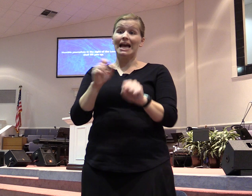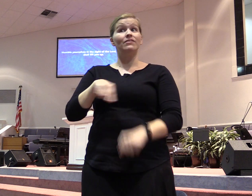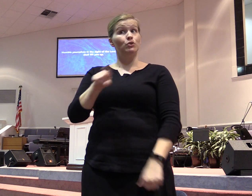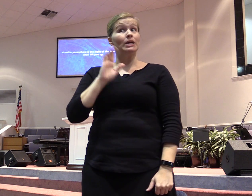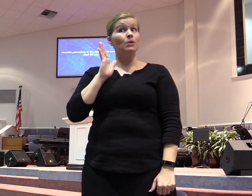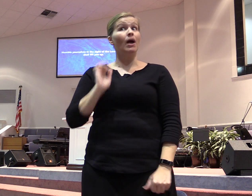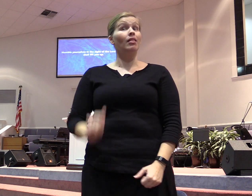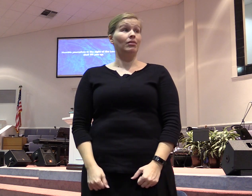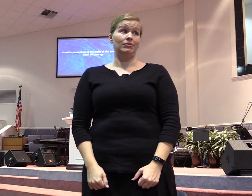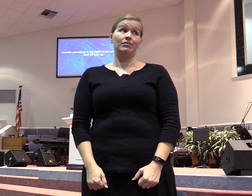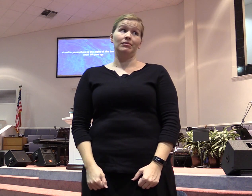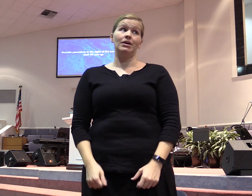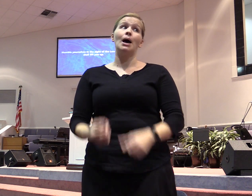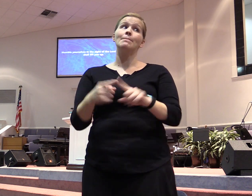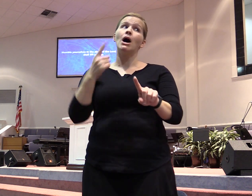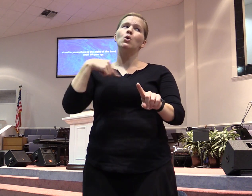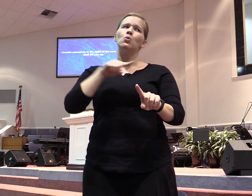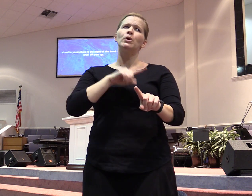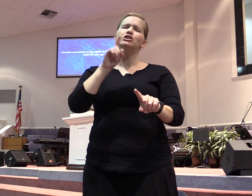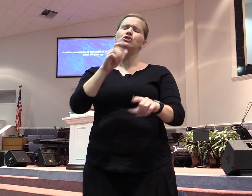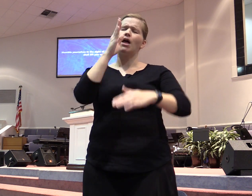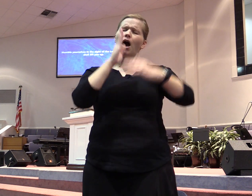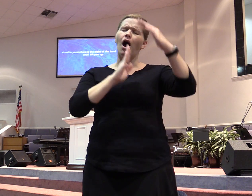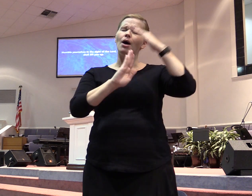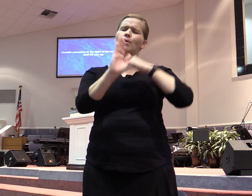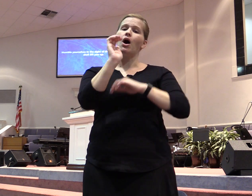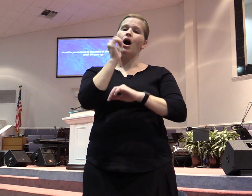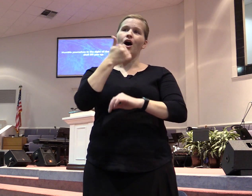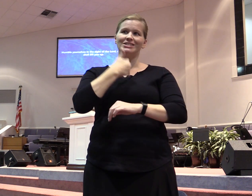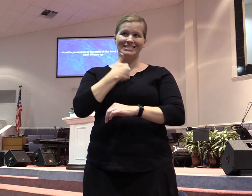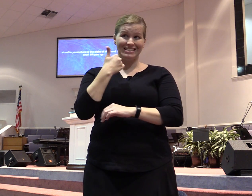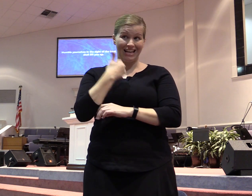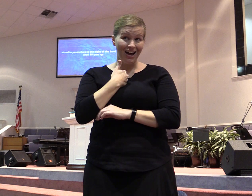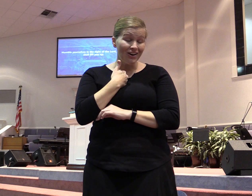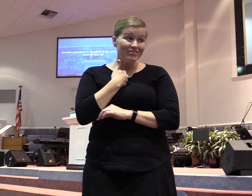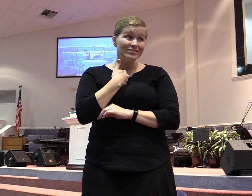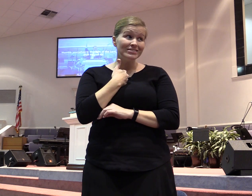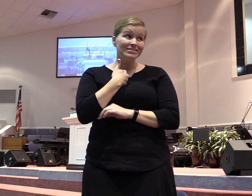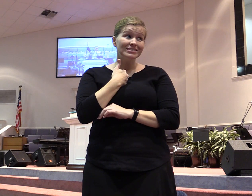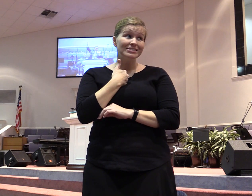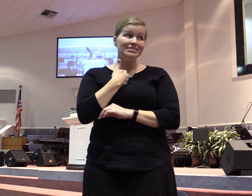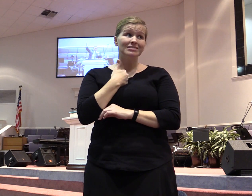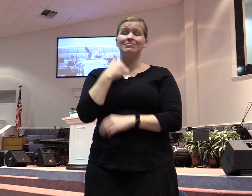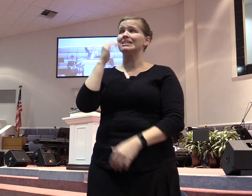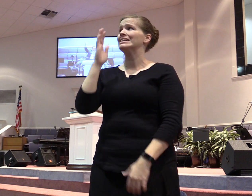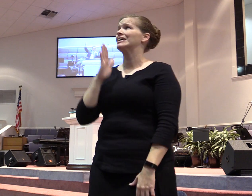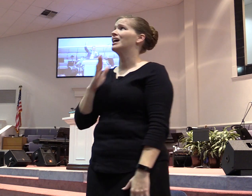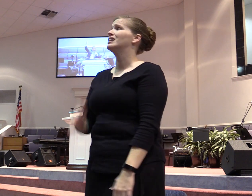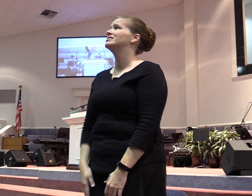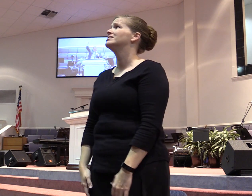But we are instructed to humble ourselves. God I'm sorry. God I bring